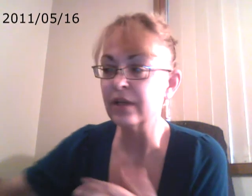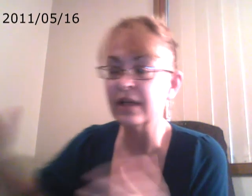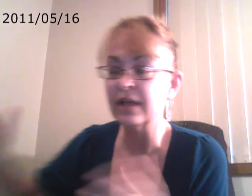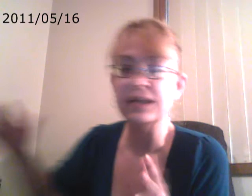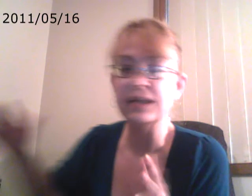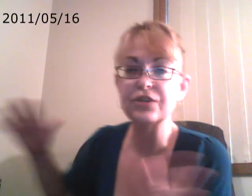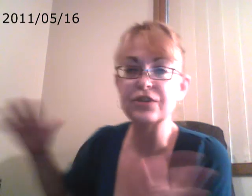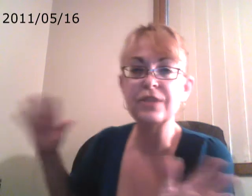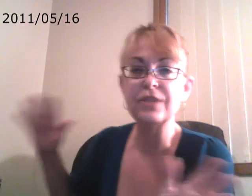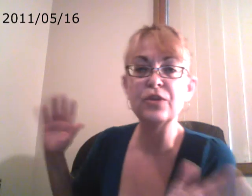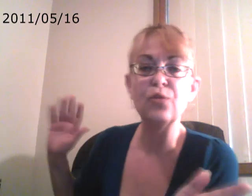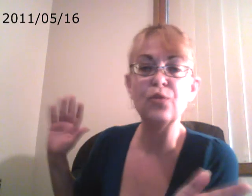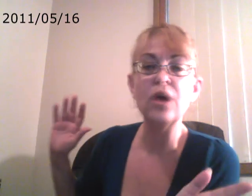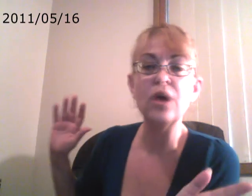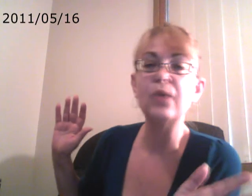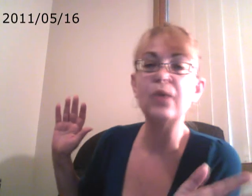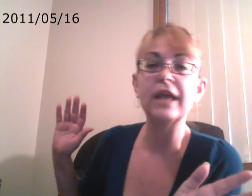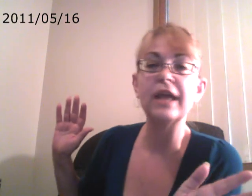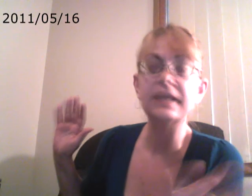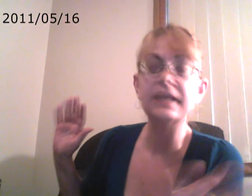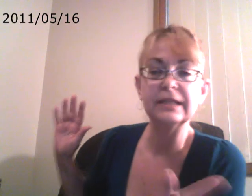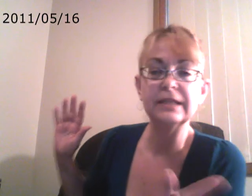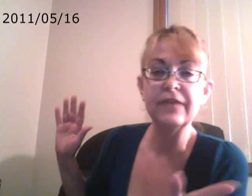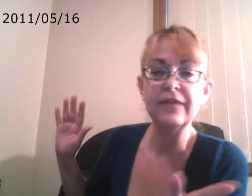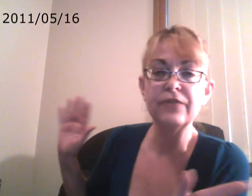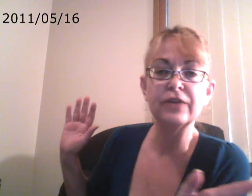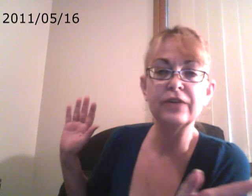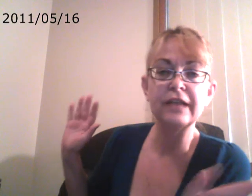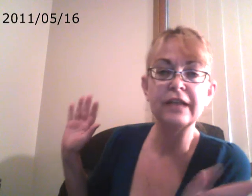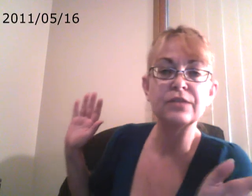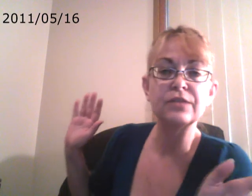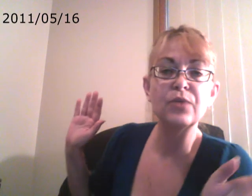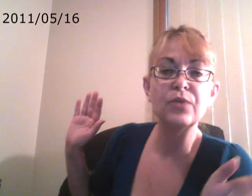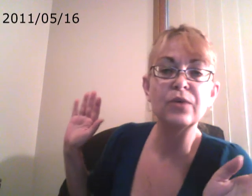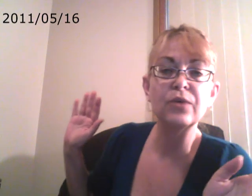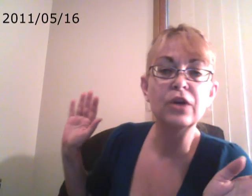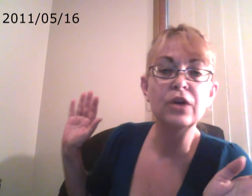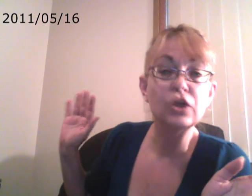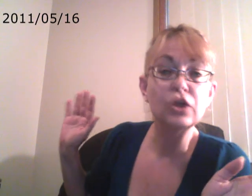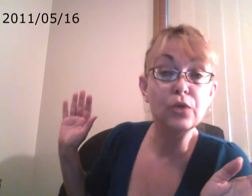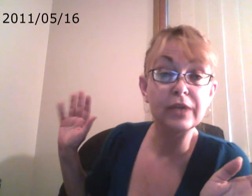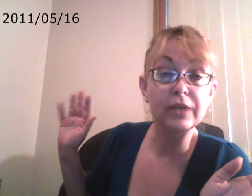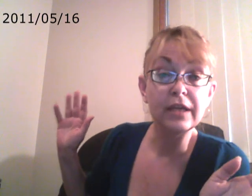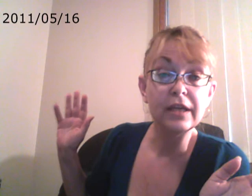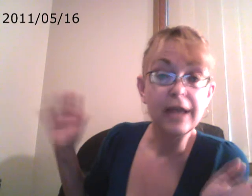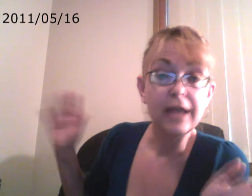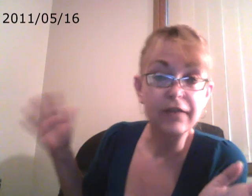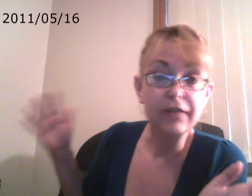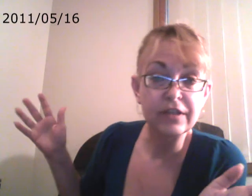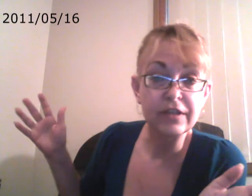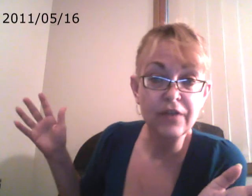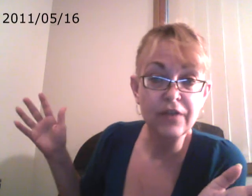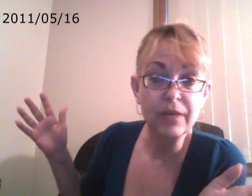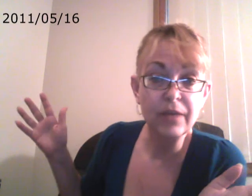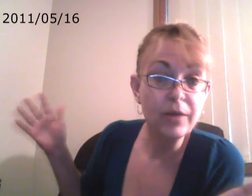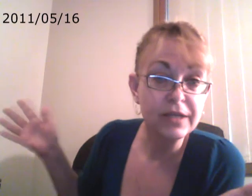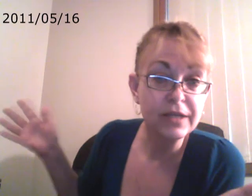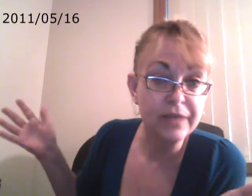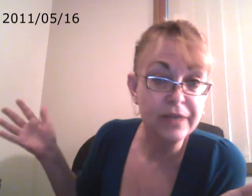It's just something you walk away, you'll never ever look at to the point where, globally, everything's falling apart, because we never